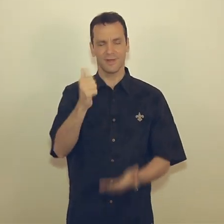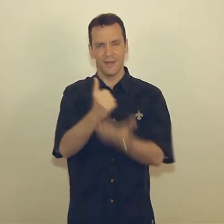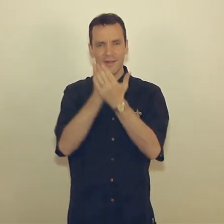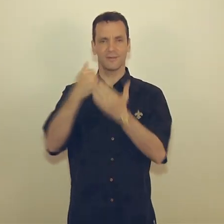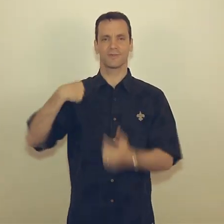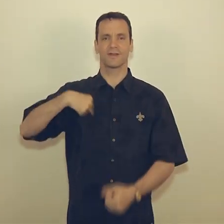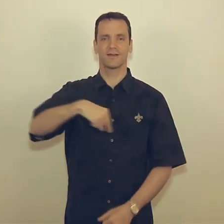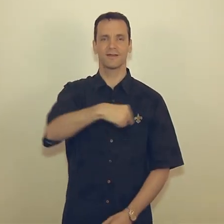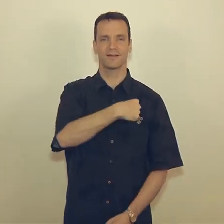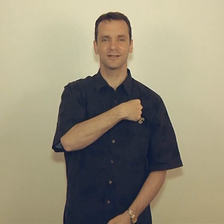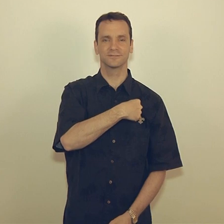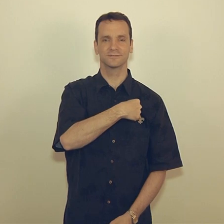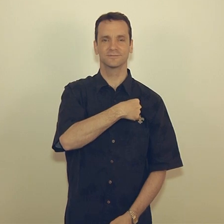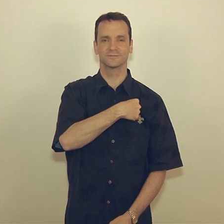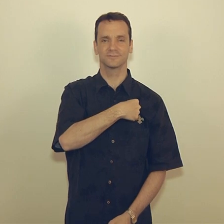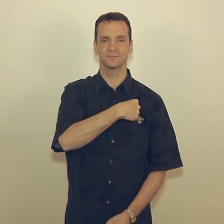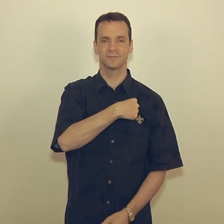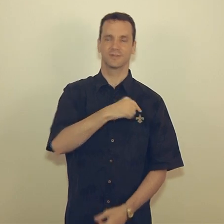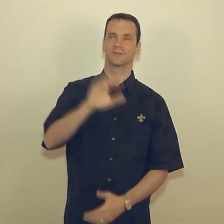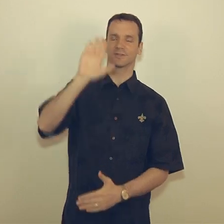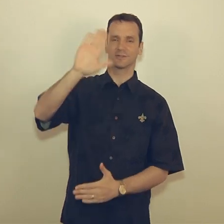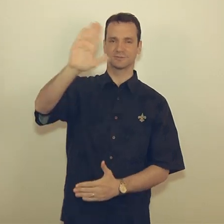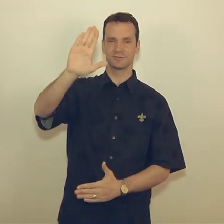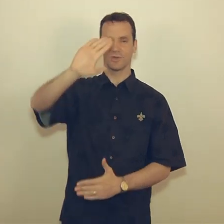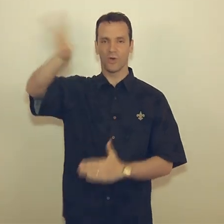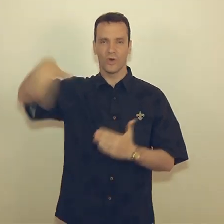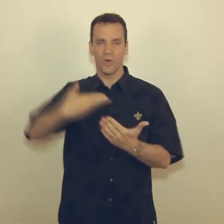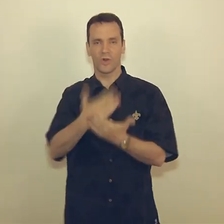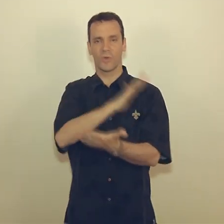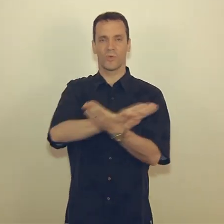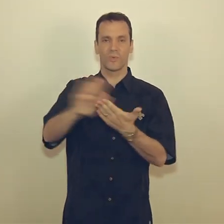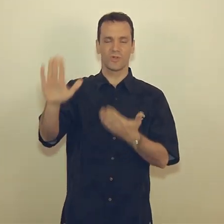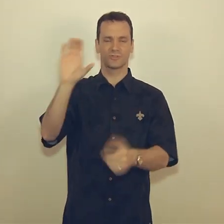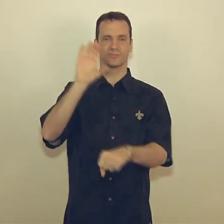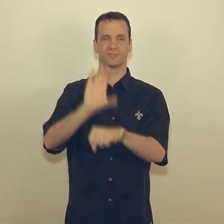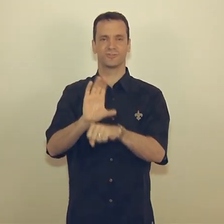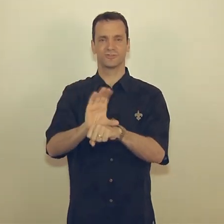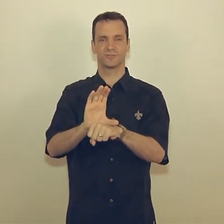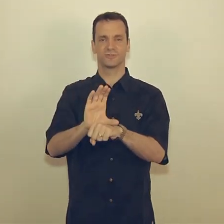for our good, and for the good of all his holy church.